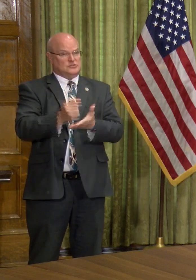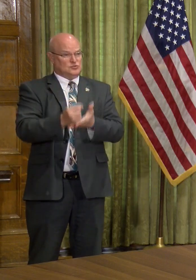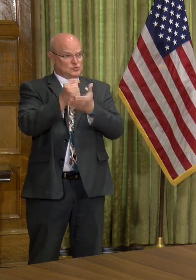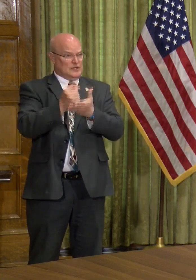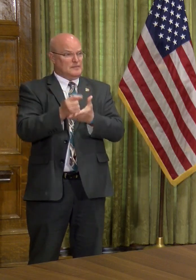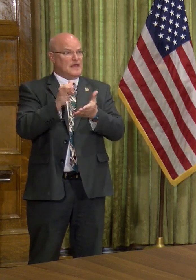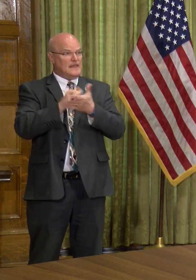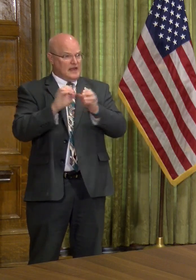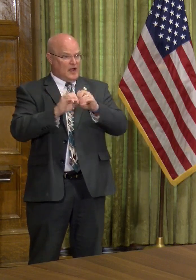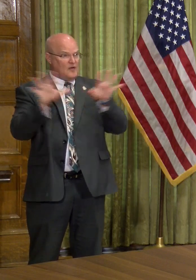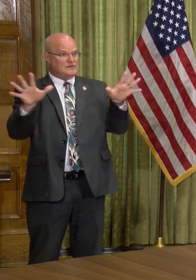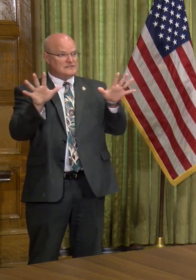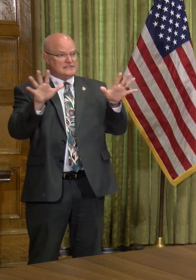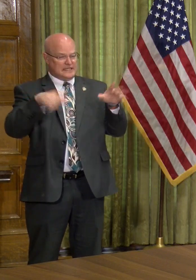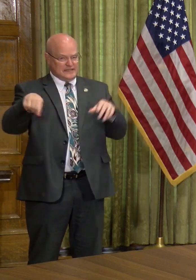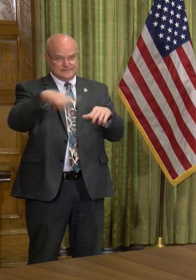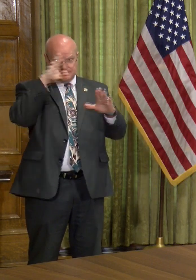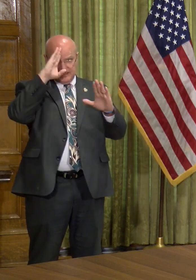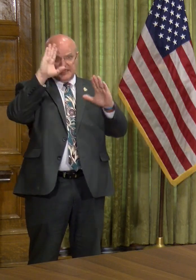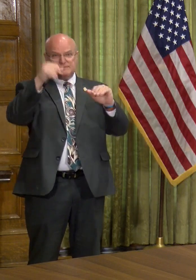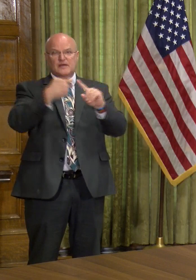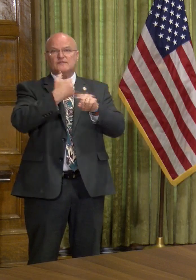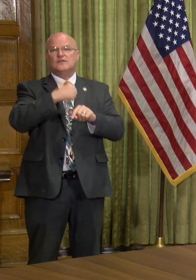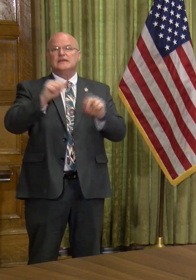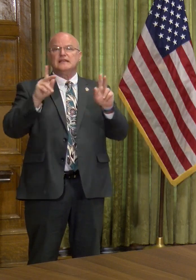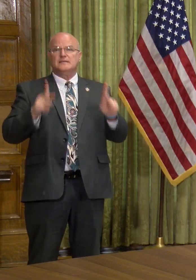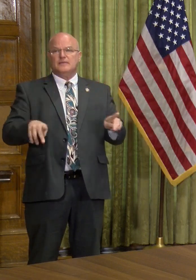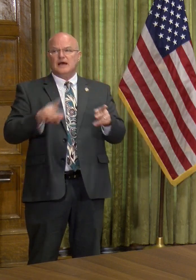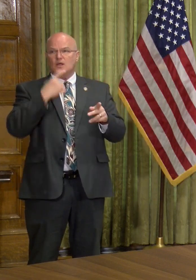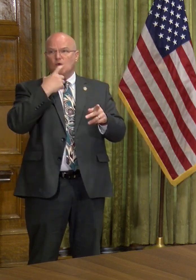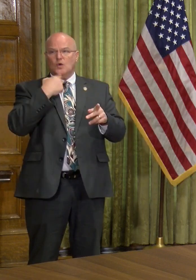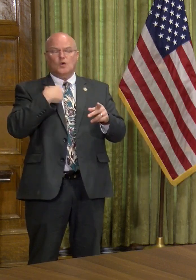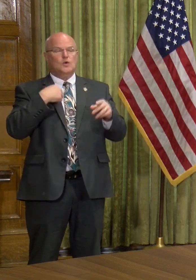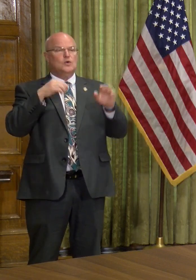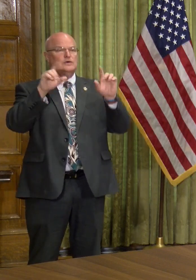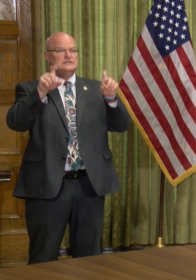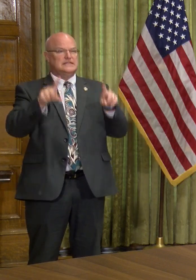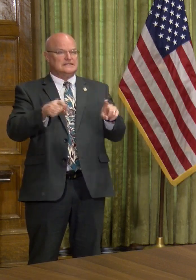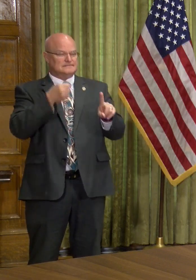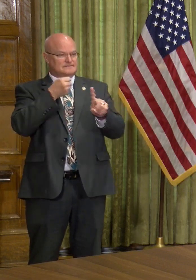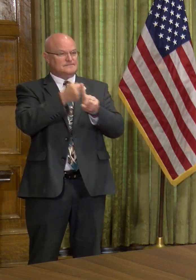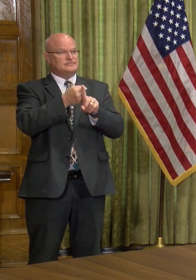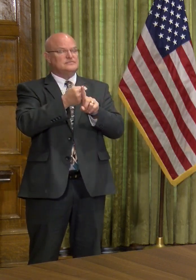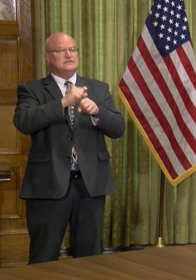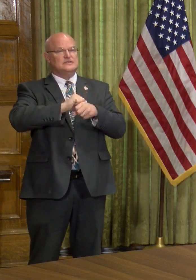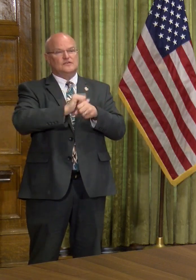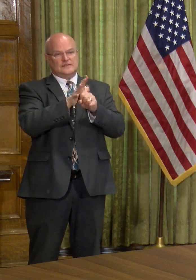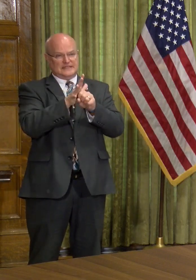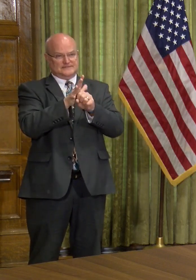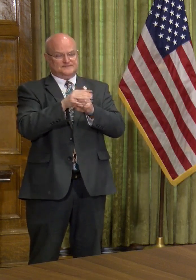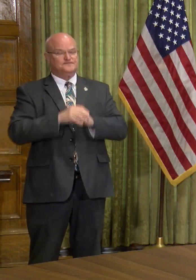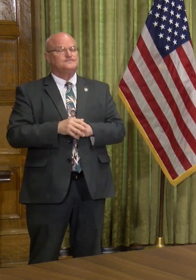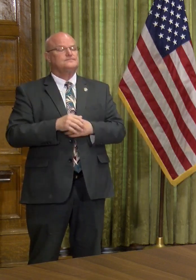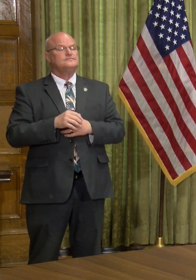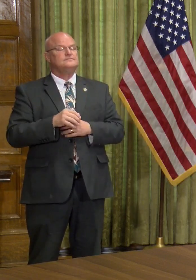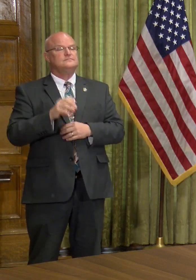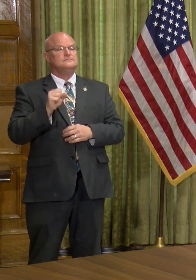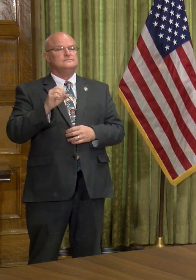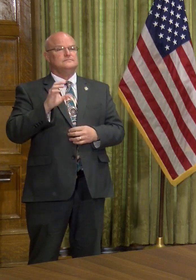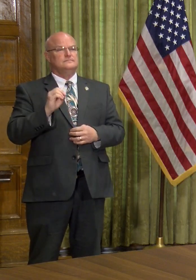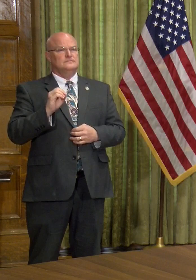that obviously everyone expects for anyone who has come down with this virus. And so